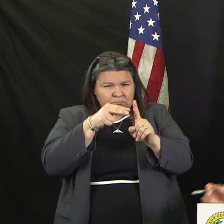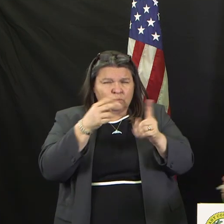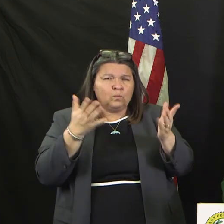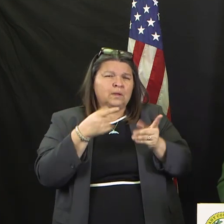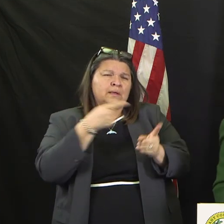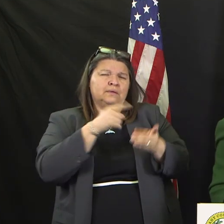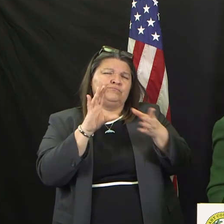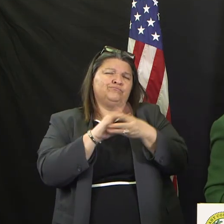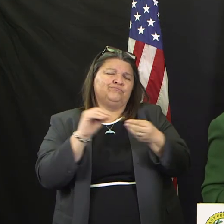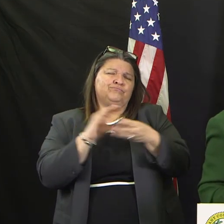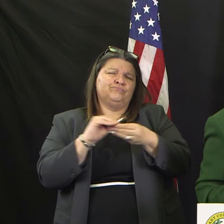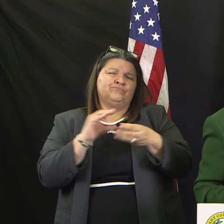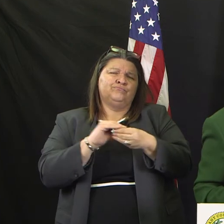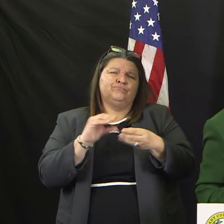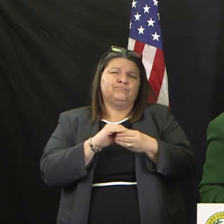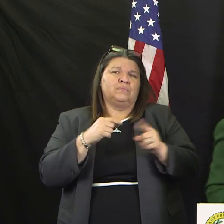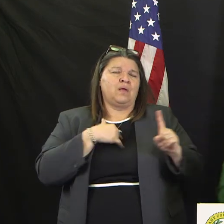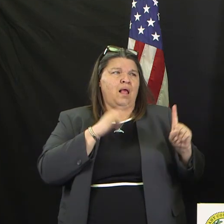behalf. Brandon.